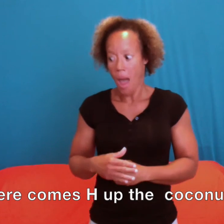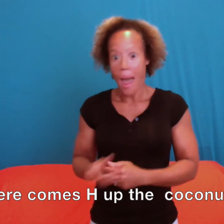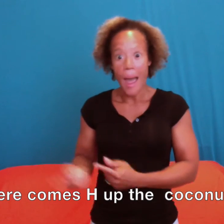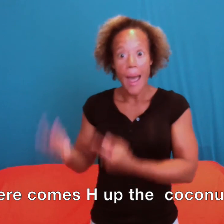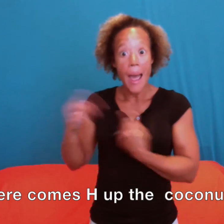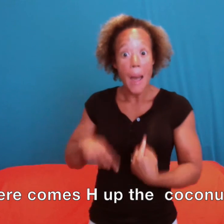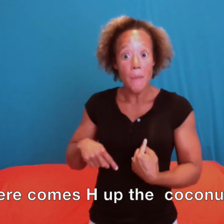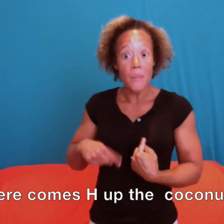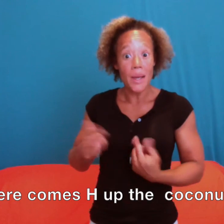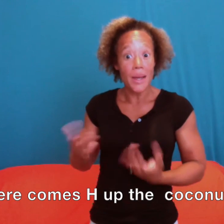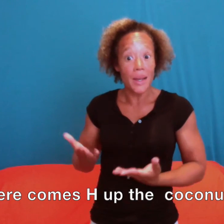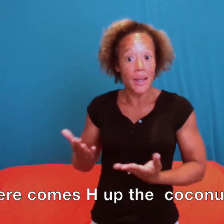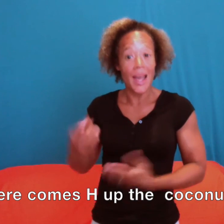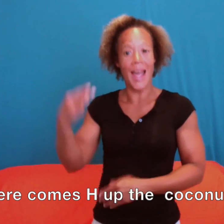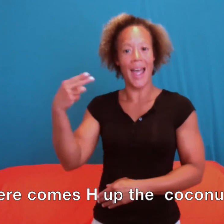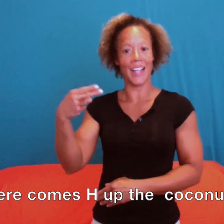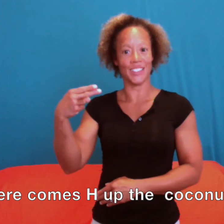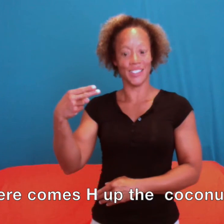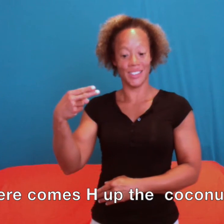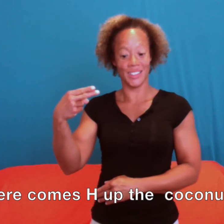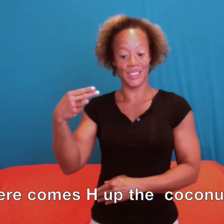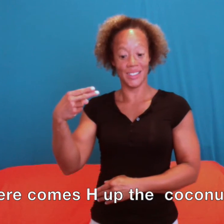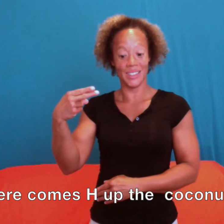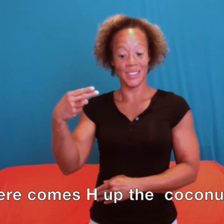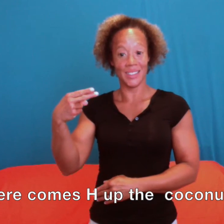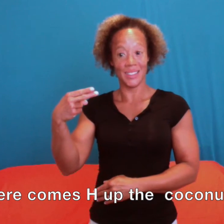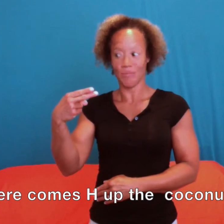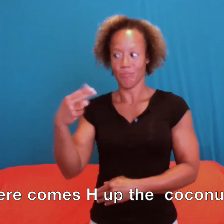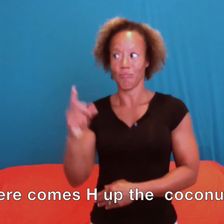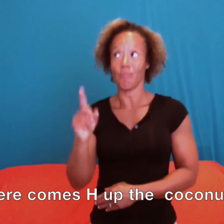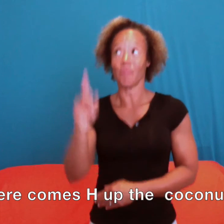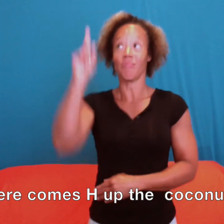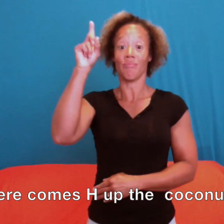Here comes H up the coconut tree.